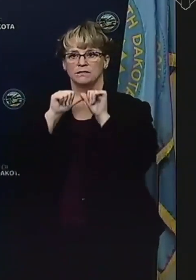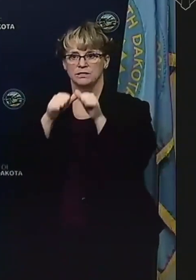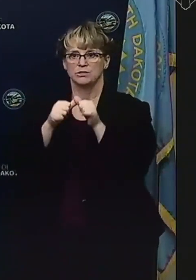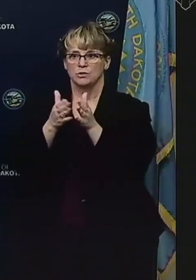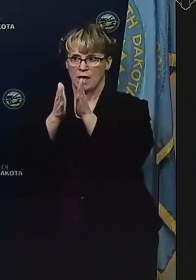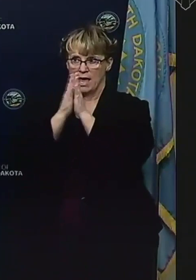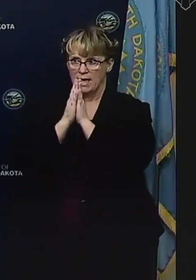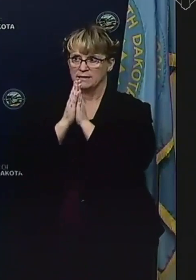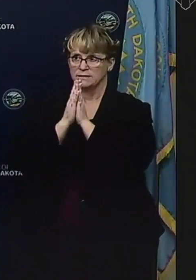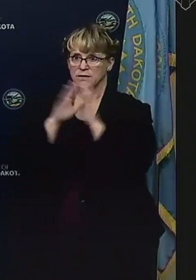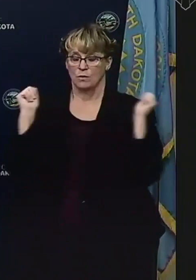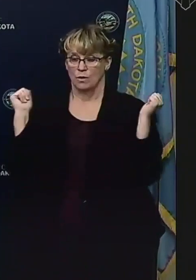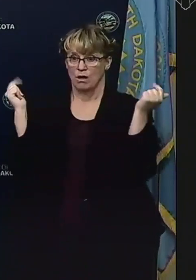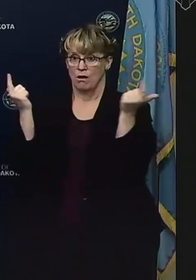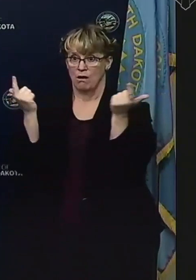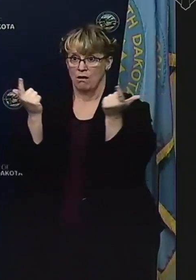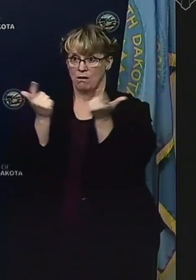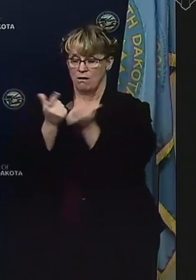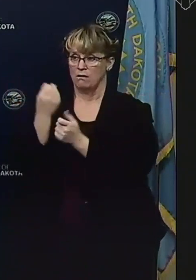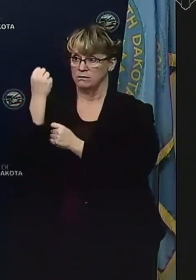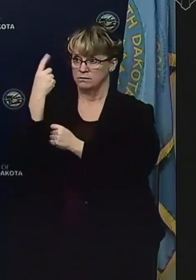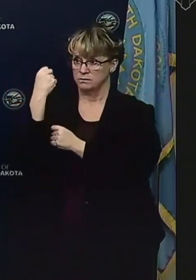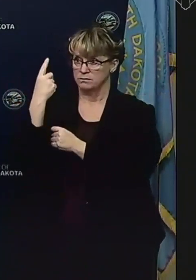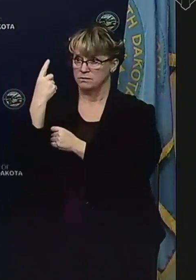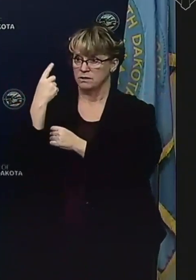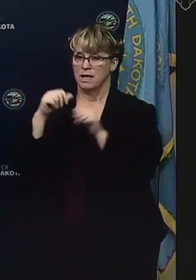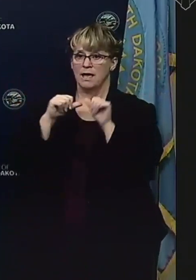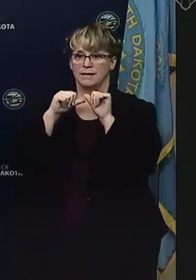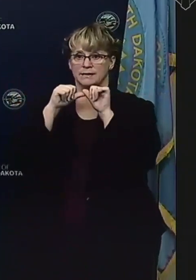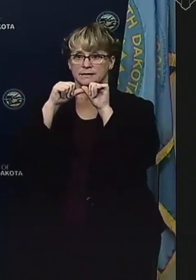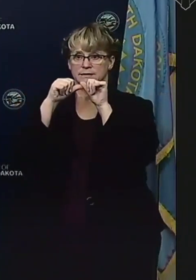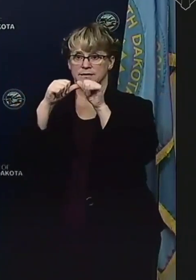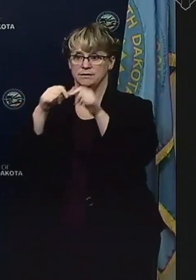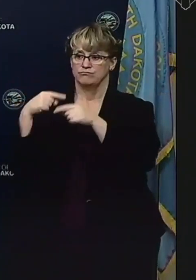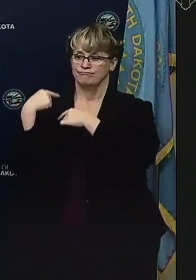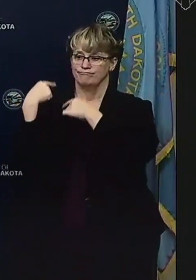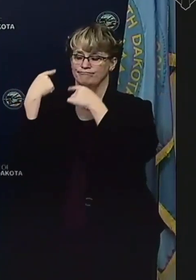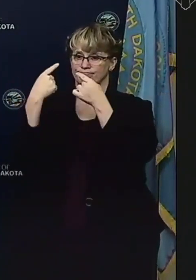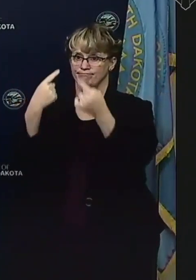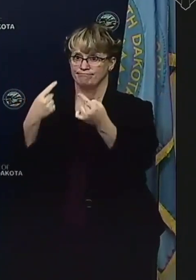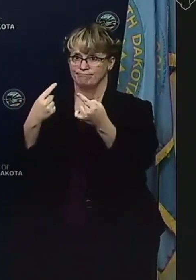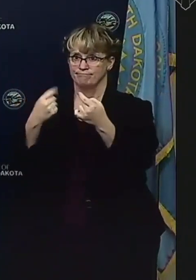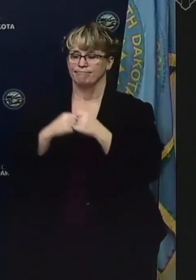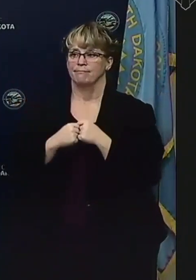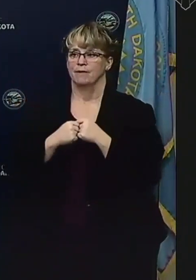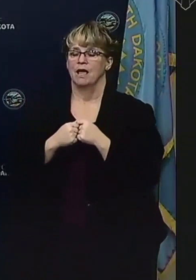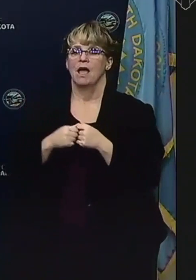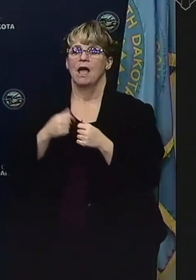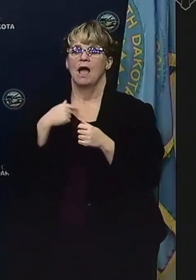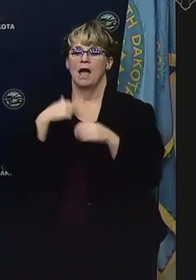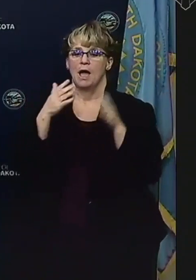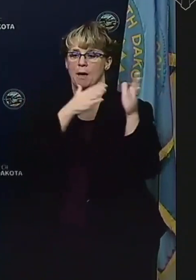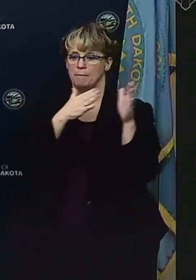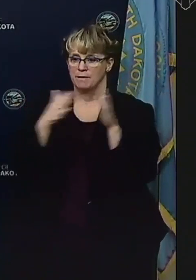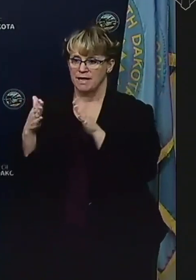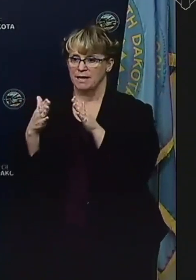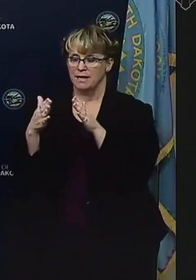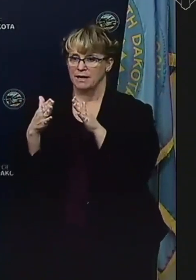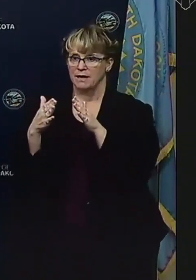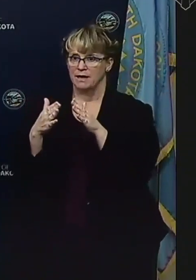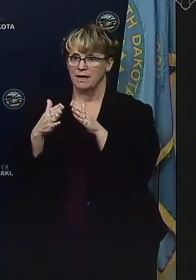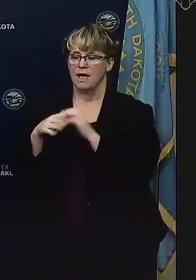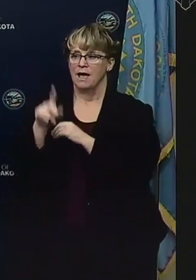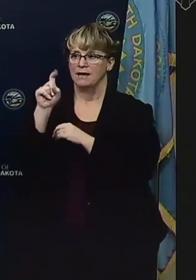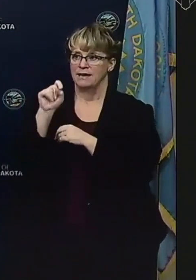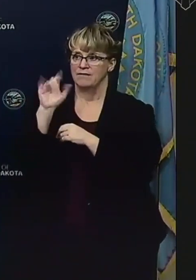that we all stay on the same path that we've been on for the last two weeks. I'm still going to plan on needing 5,000